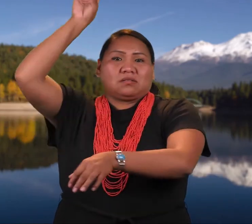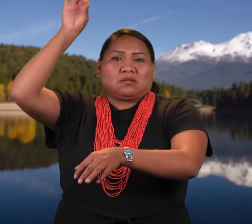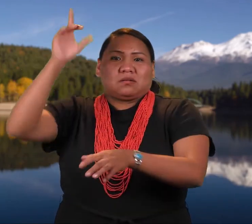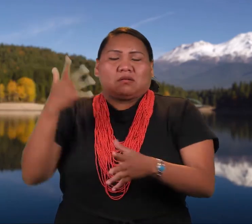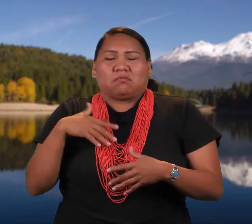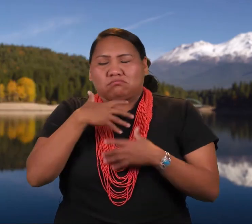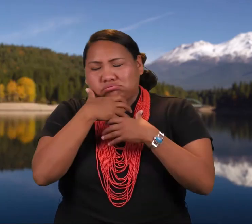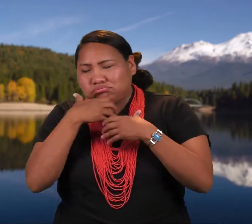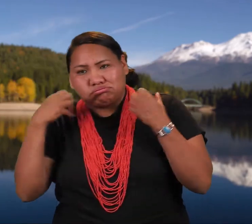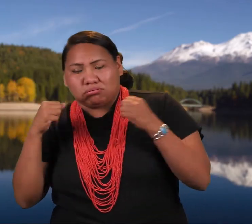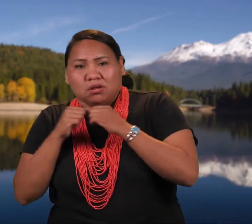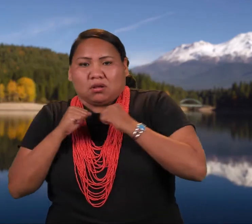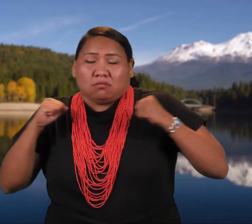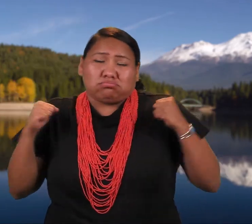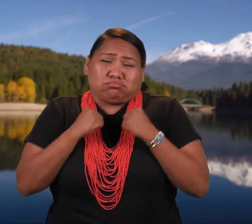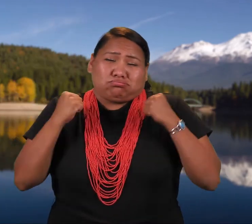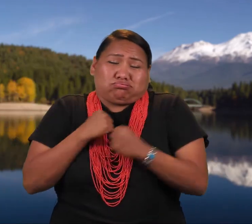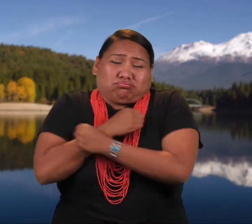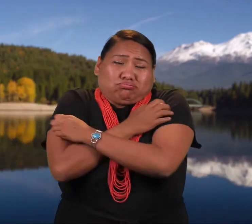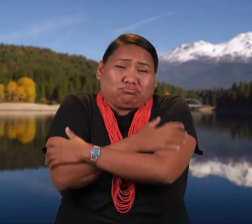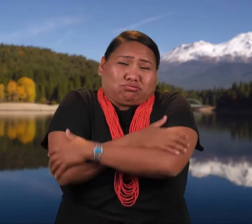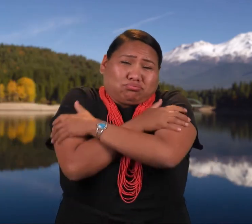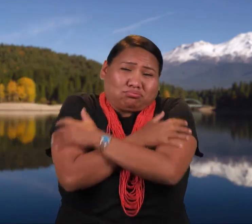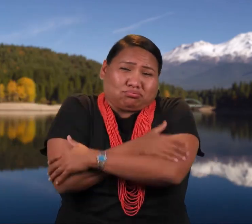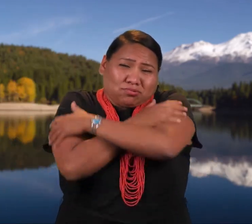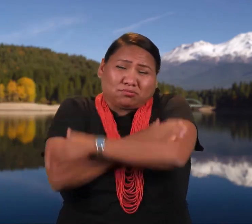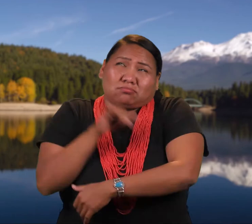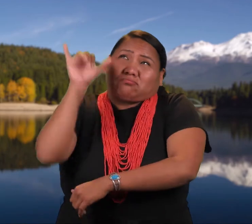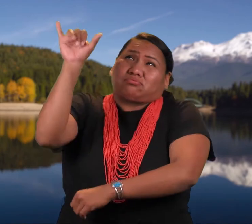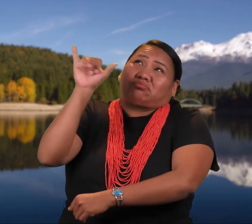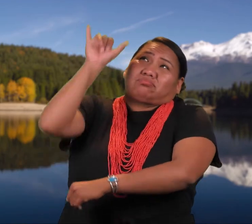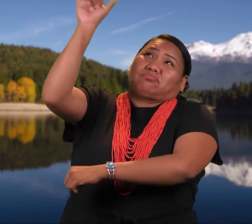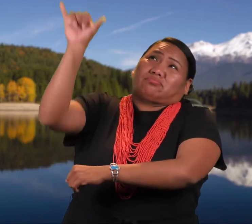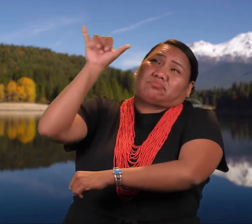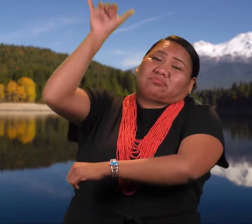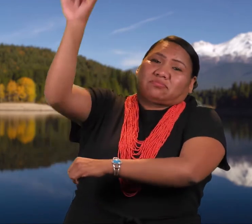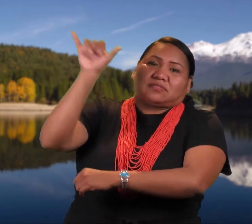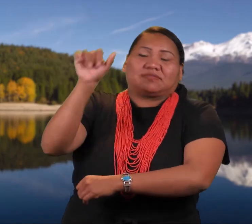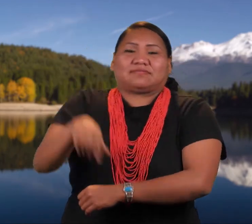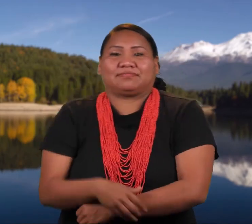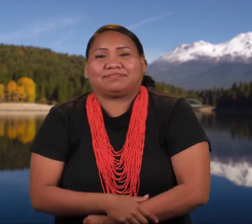world because the air was always brittle with an icy cold.